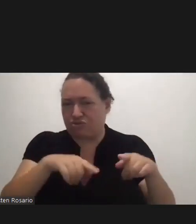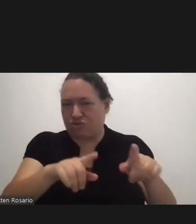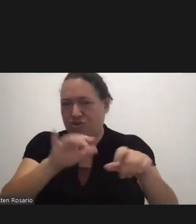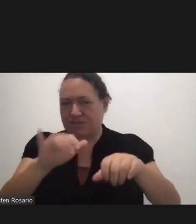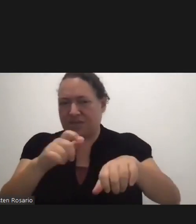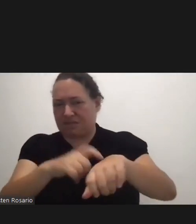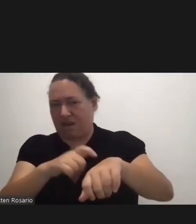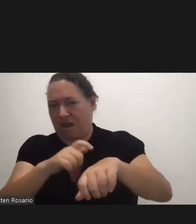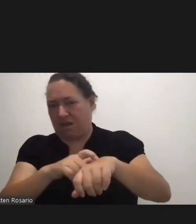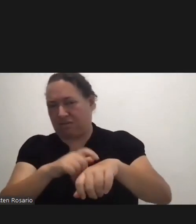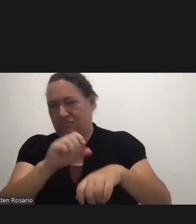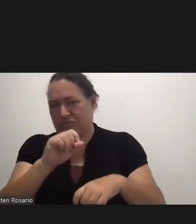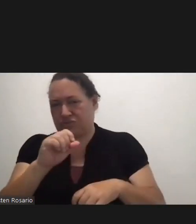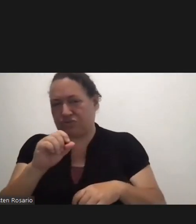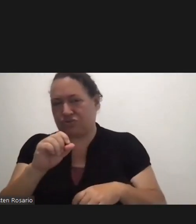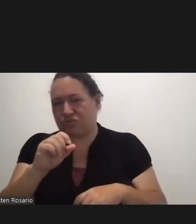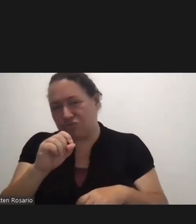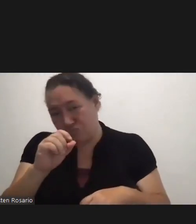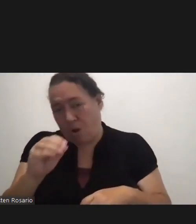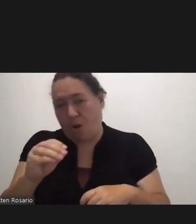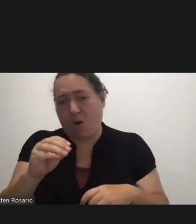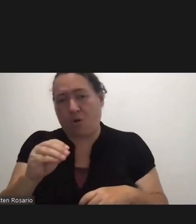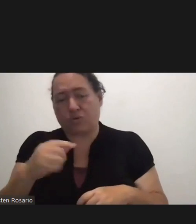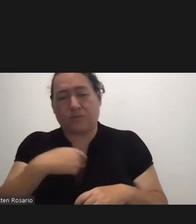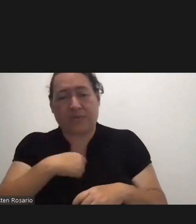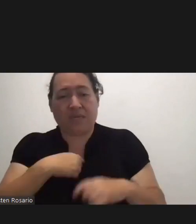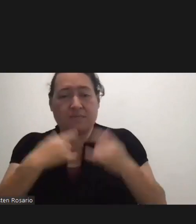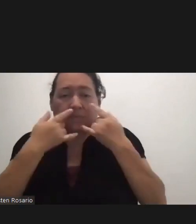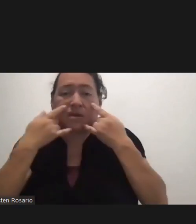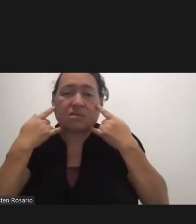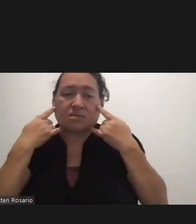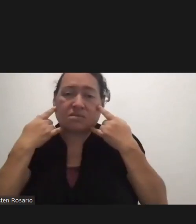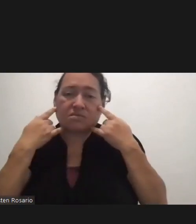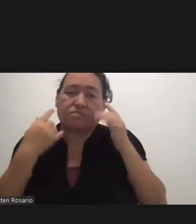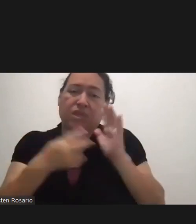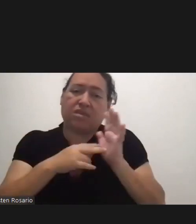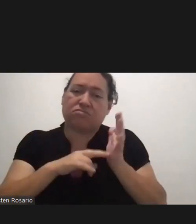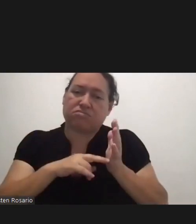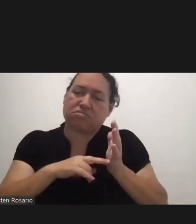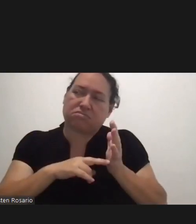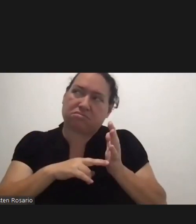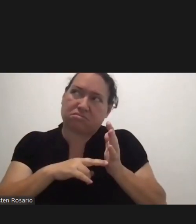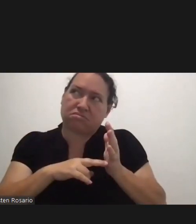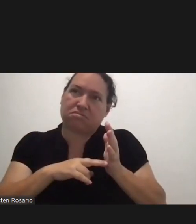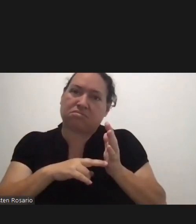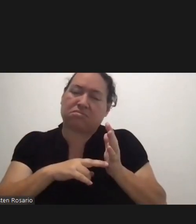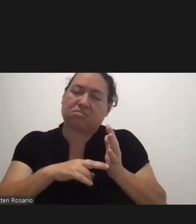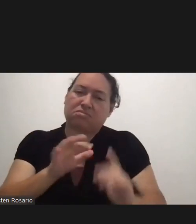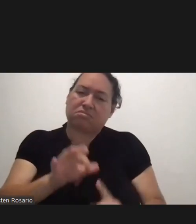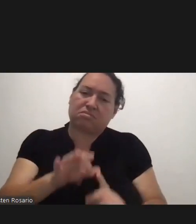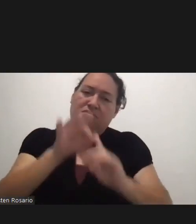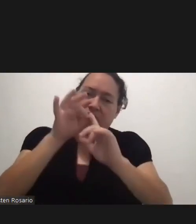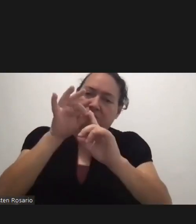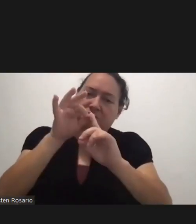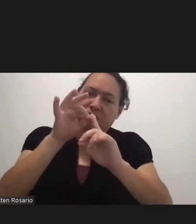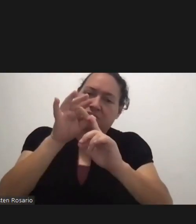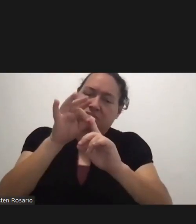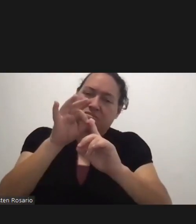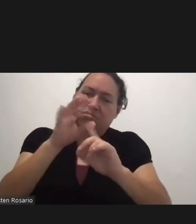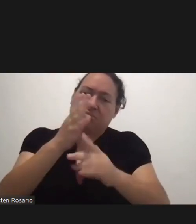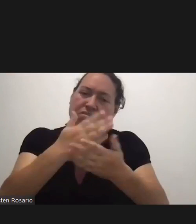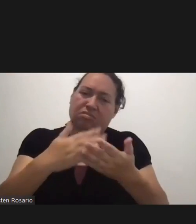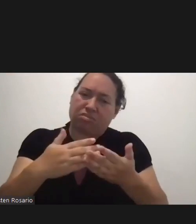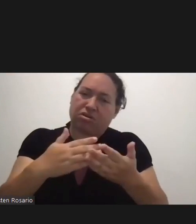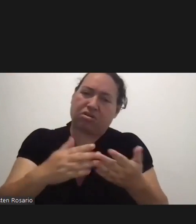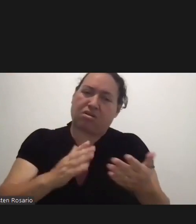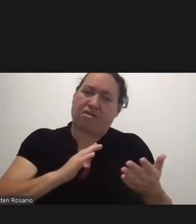Mask To Me Is Still A Very Significant Portion Of